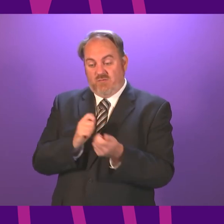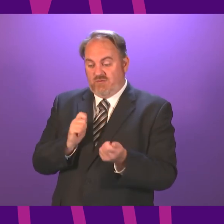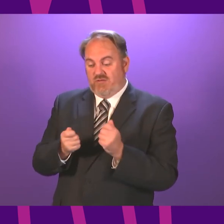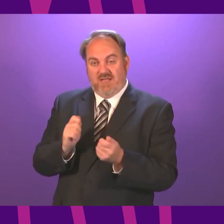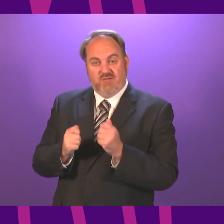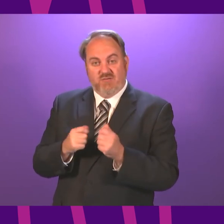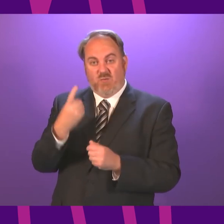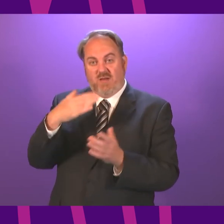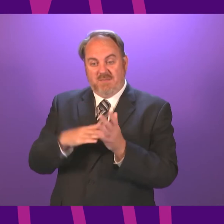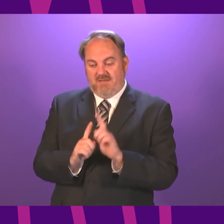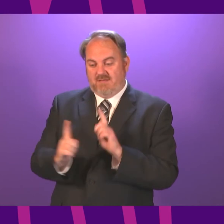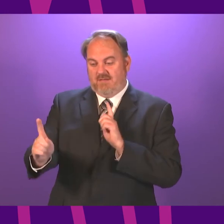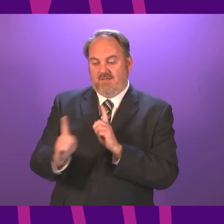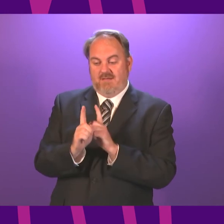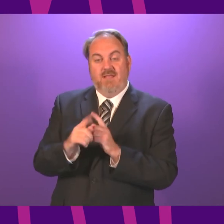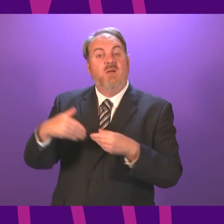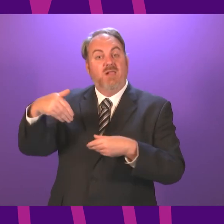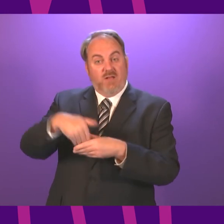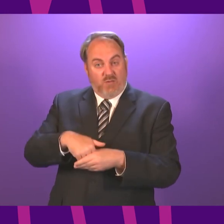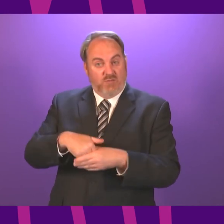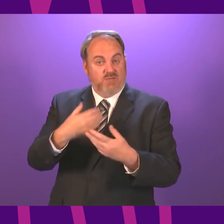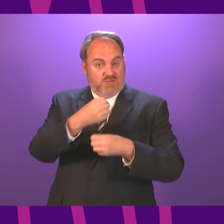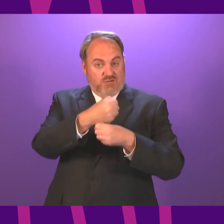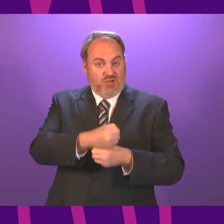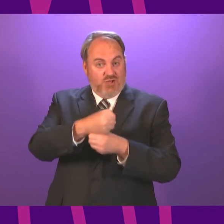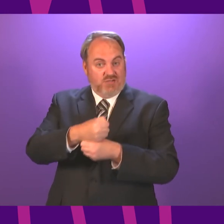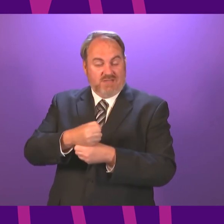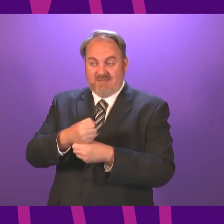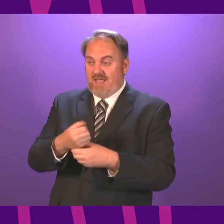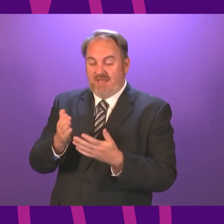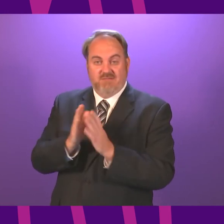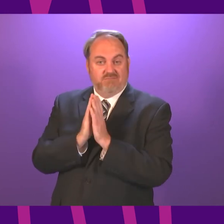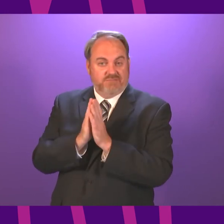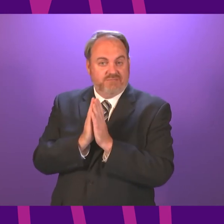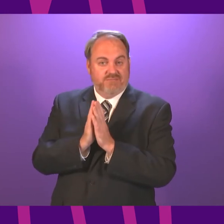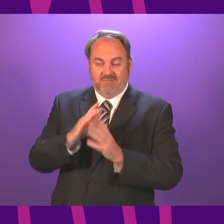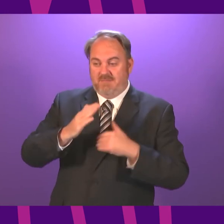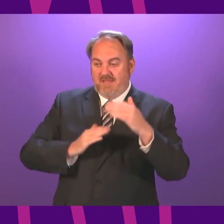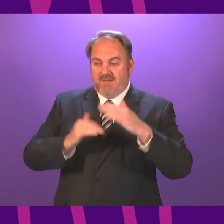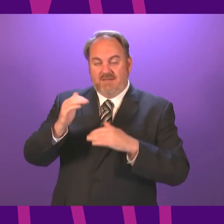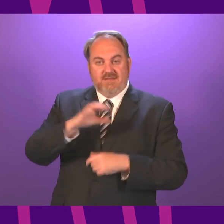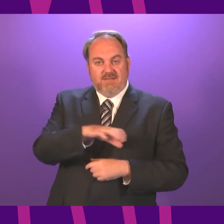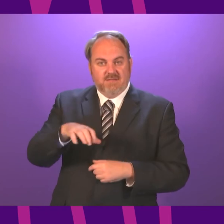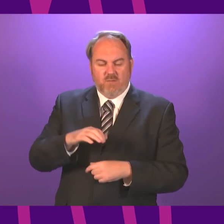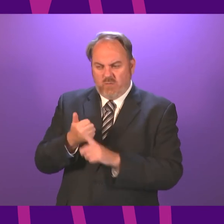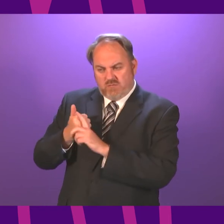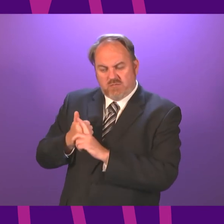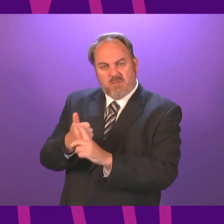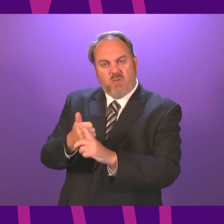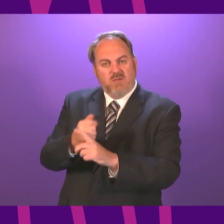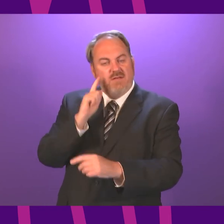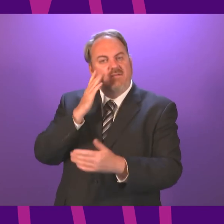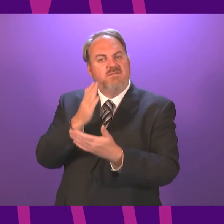settings to one metre, and that will include places of worship. We will continue to engage with and support faith and belief communities